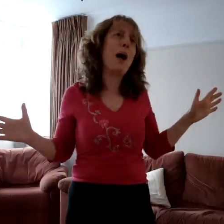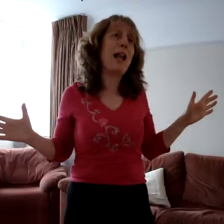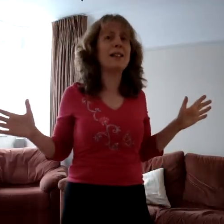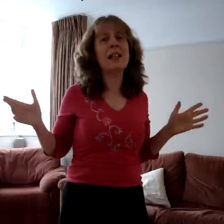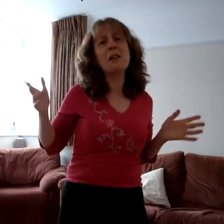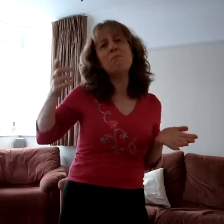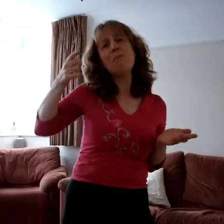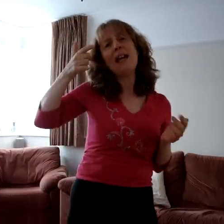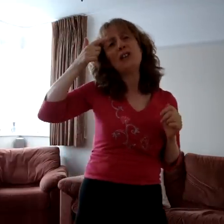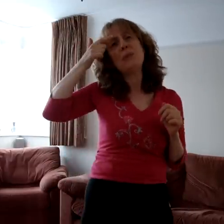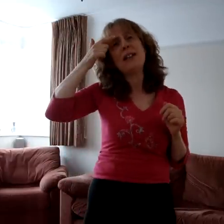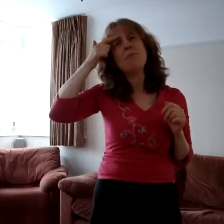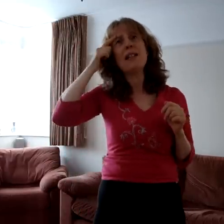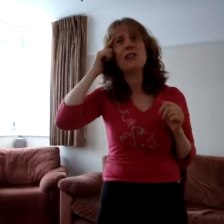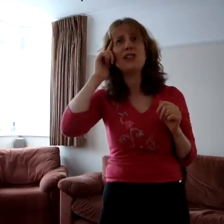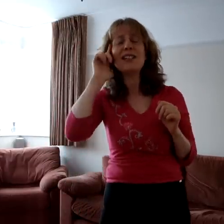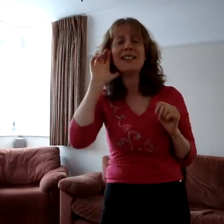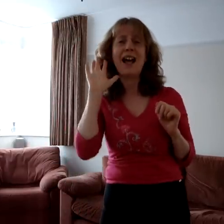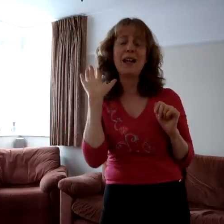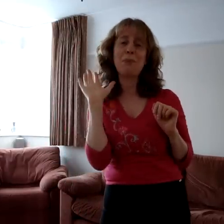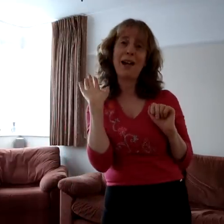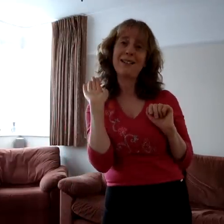ballad made to his mistress eyebrow.